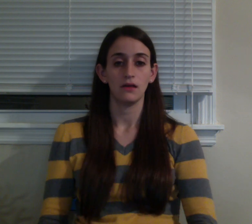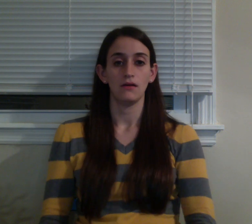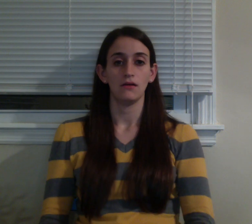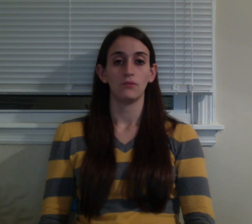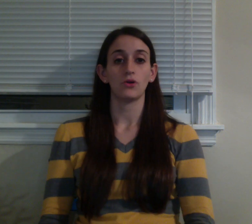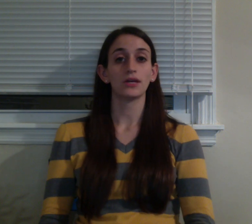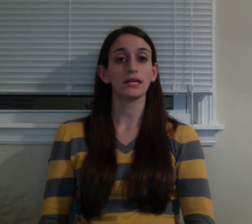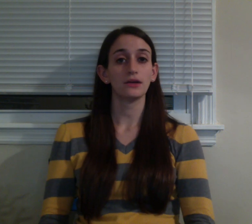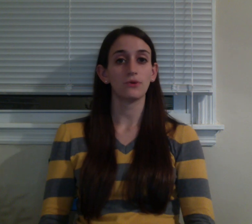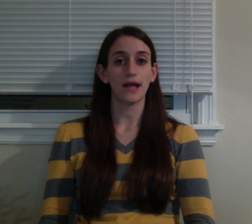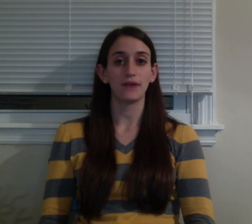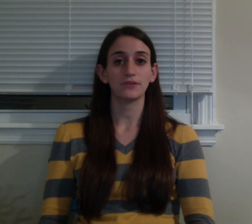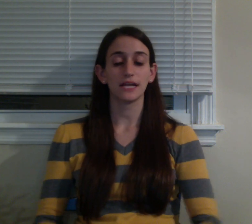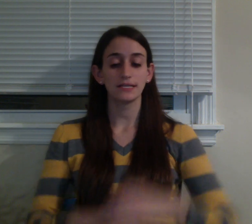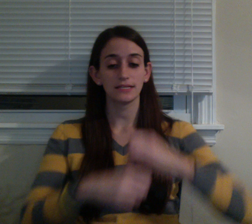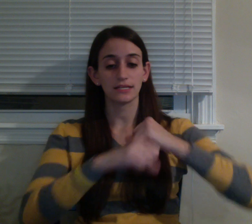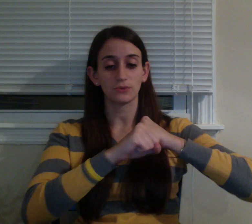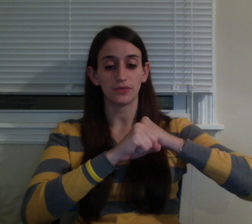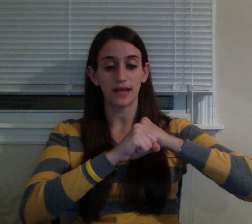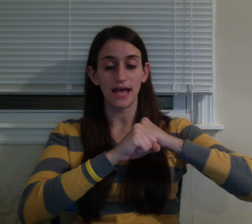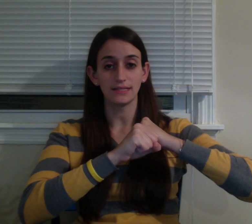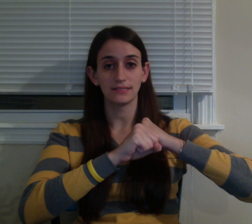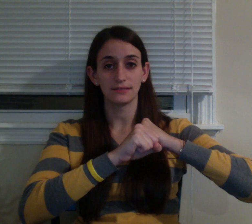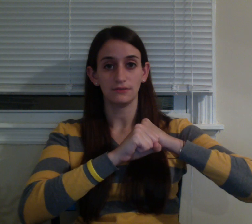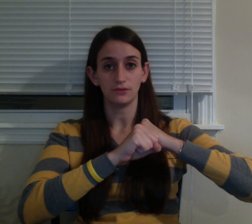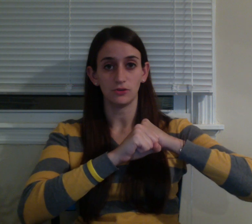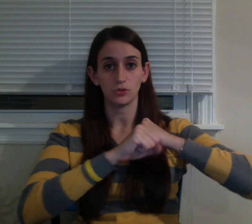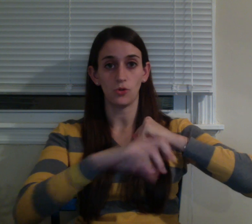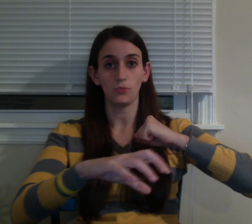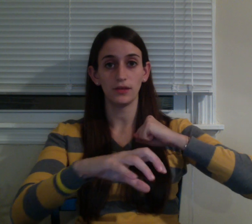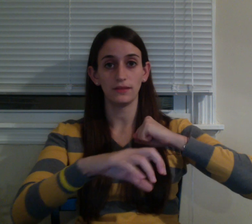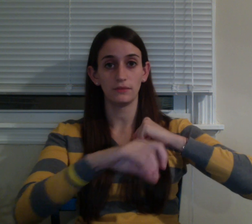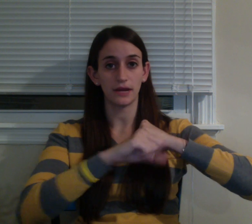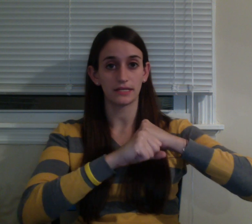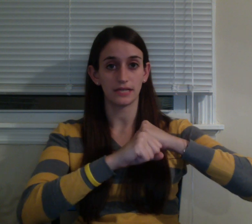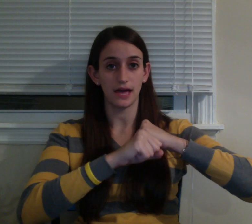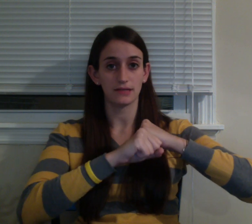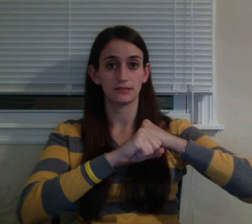Marketing, or advertising is with an S. Goes open, then back to S.